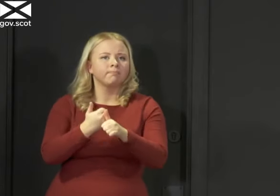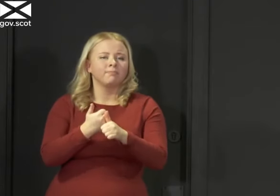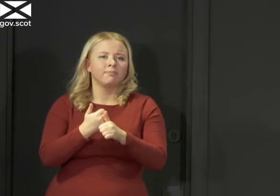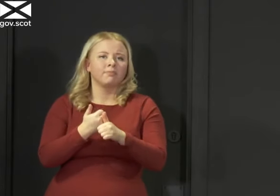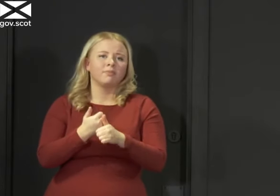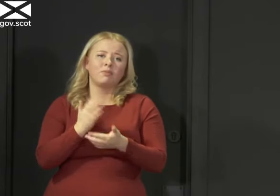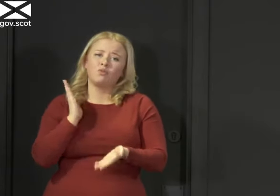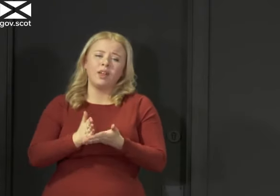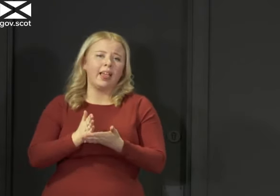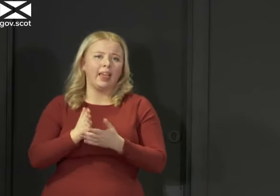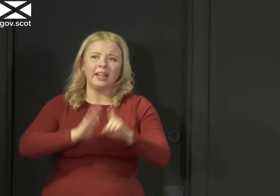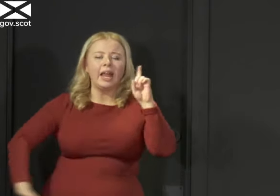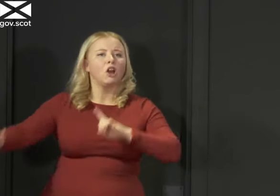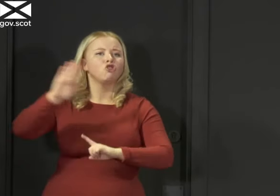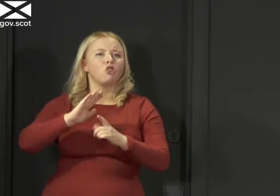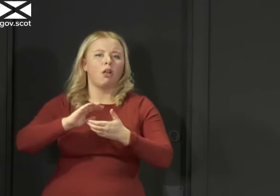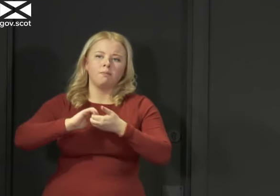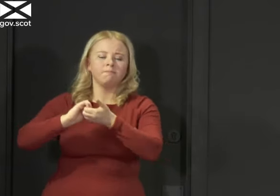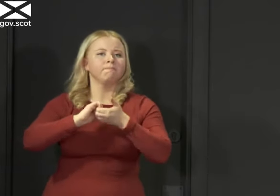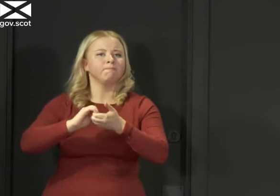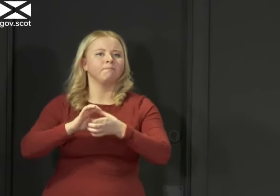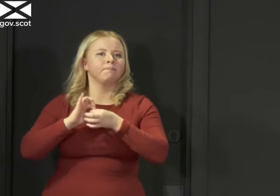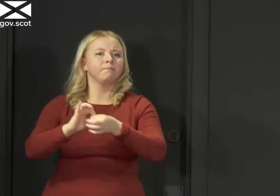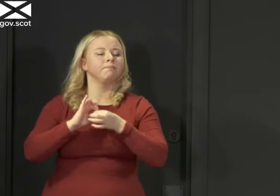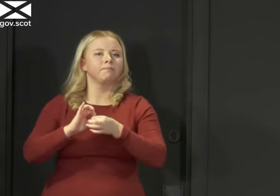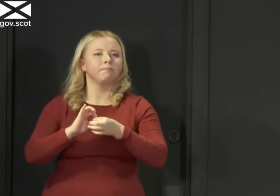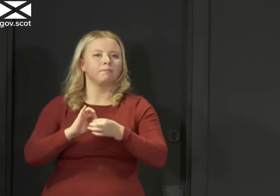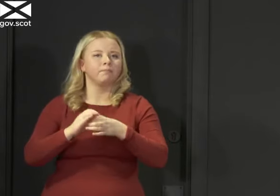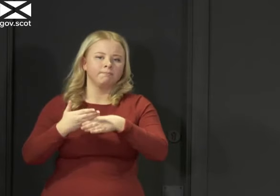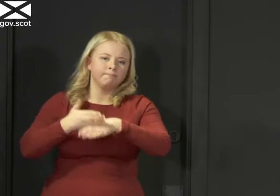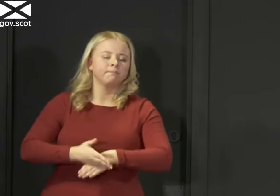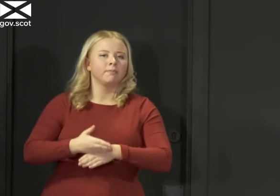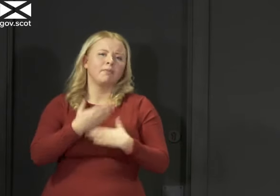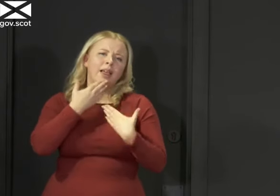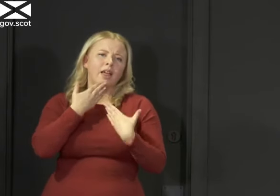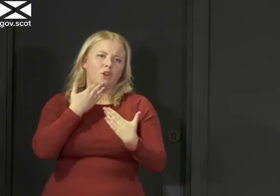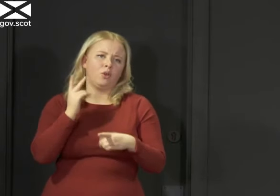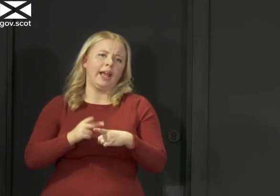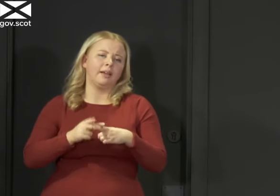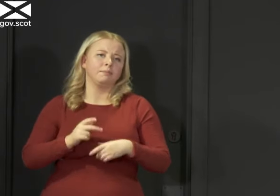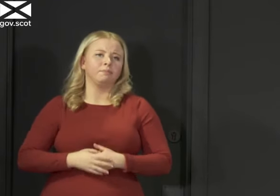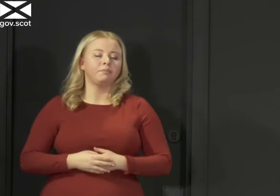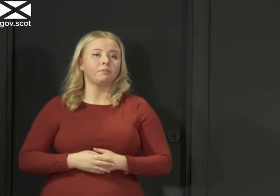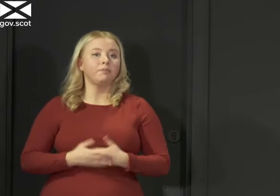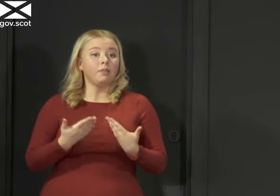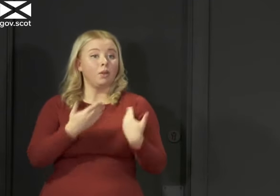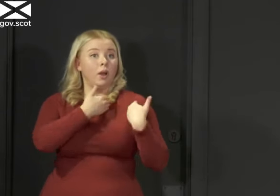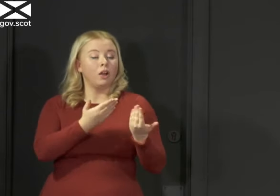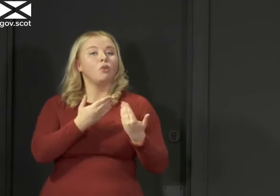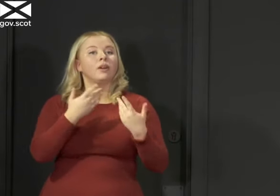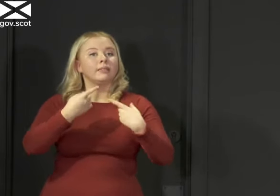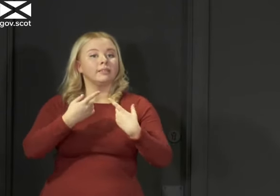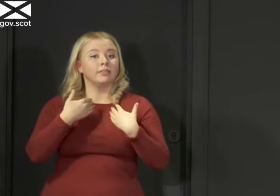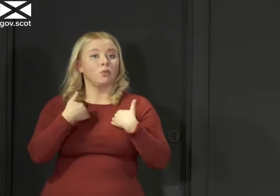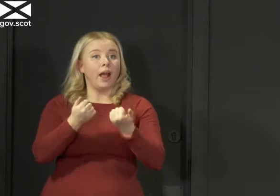is a national collective endeavour that all of us are contributing to. So thank you very much. I'm now going to hand over to